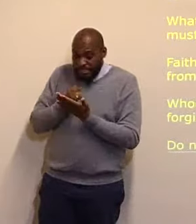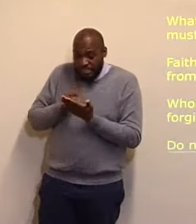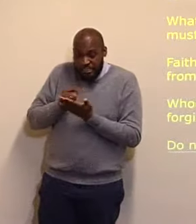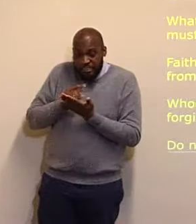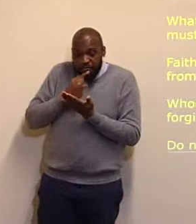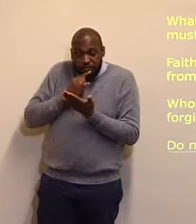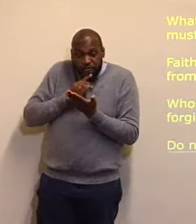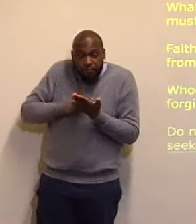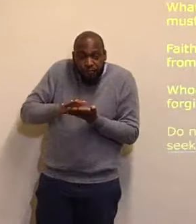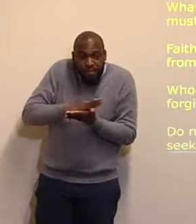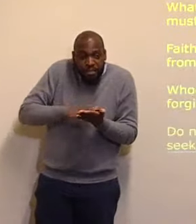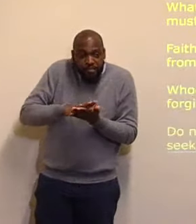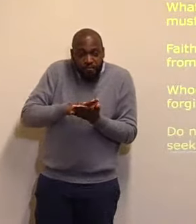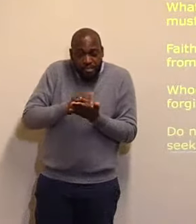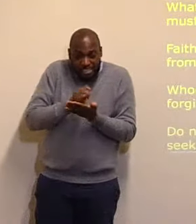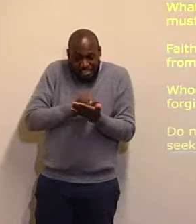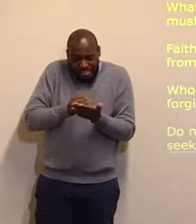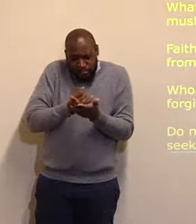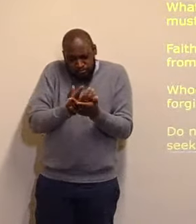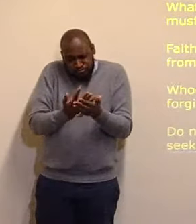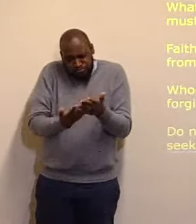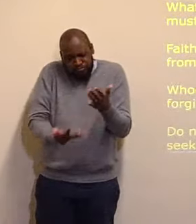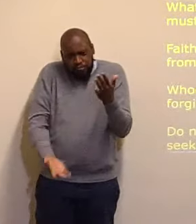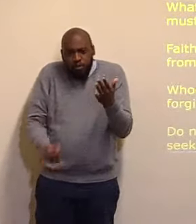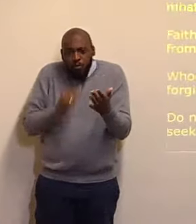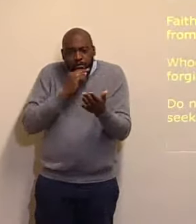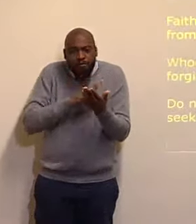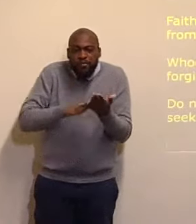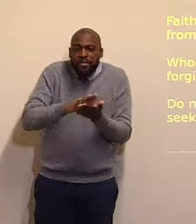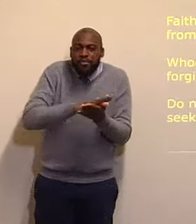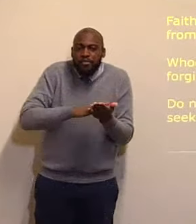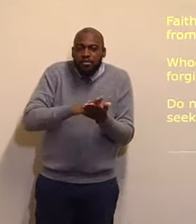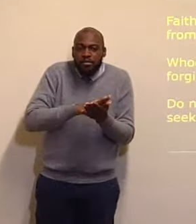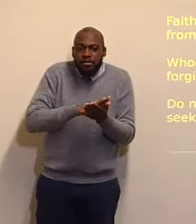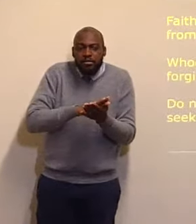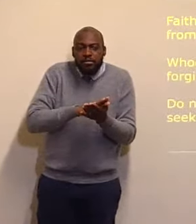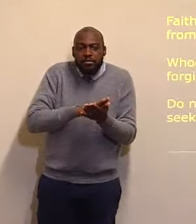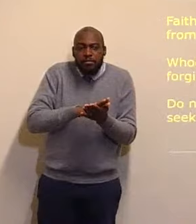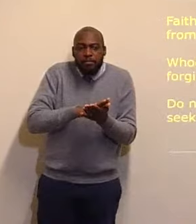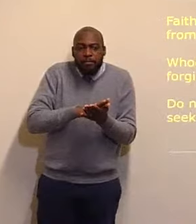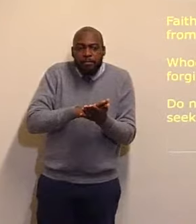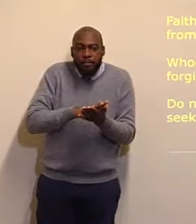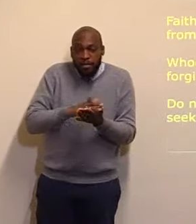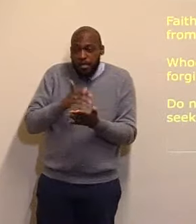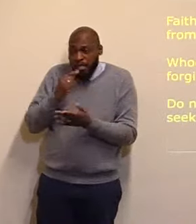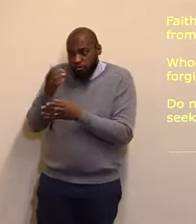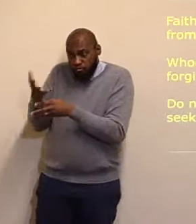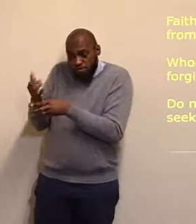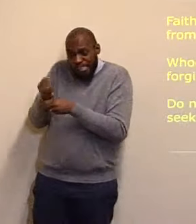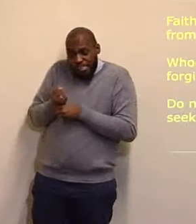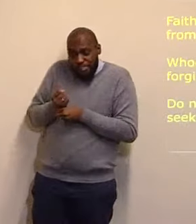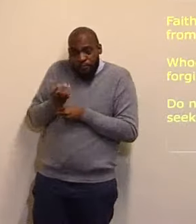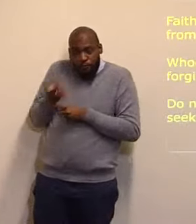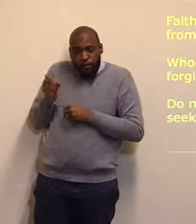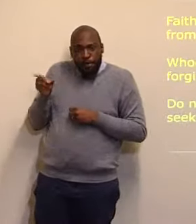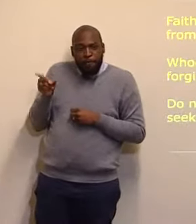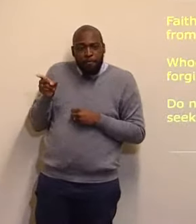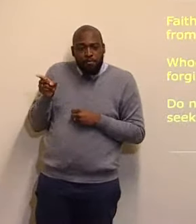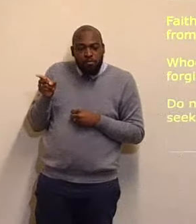of all your sins, and receive, the remission, and forgiveness, of sins, and you can see, in